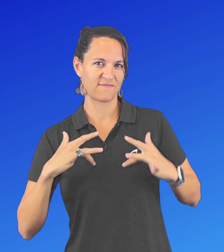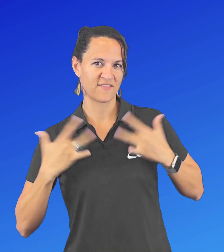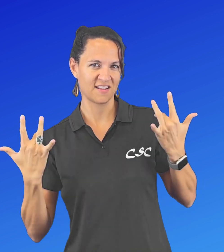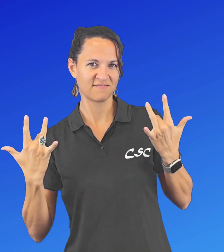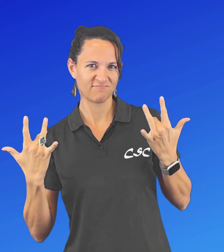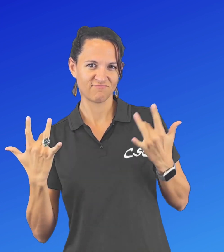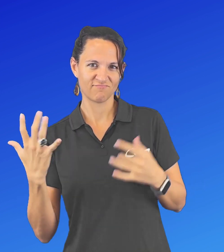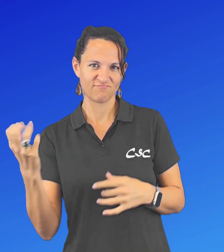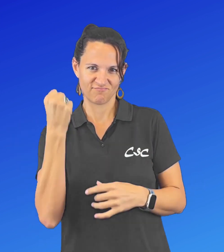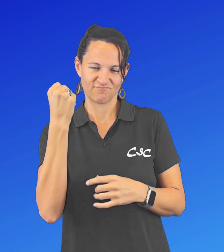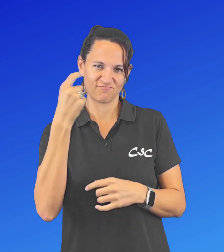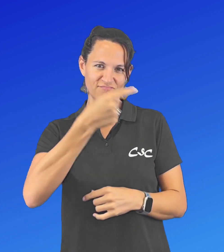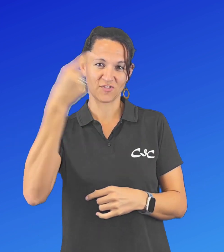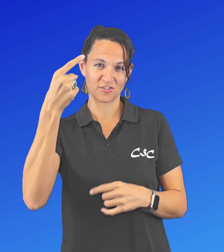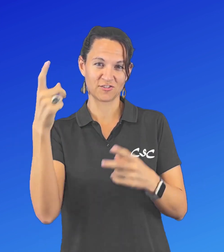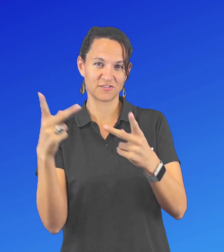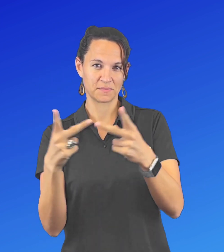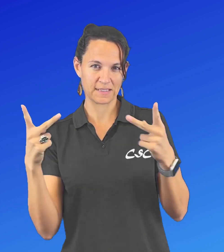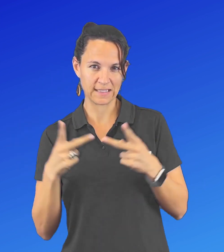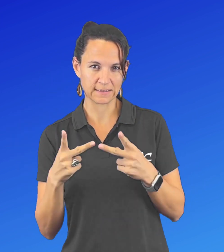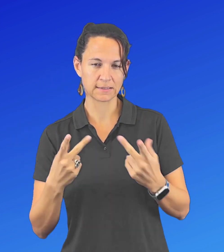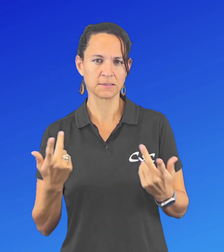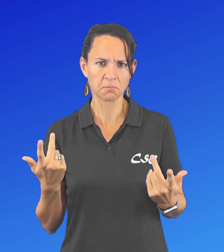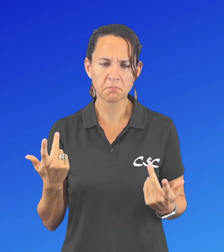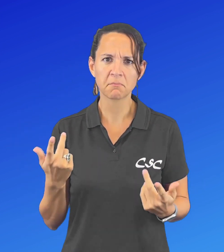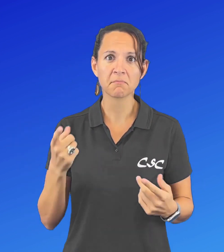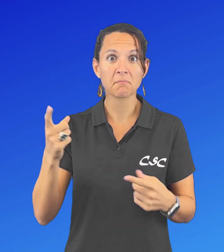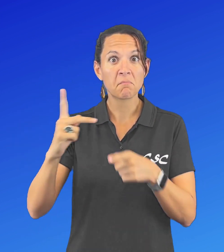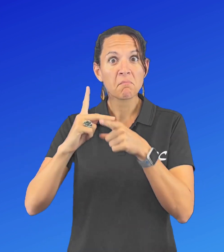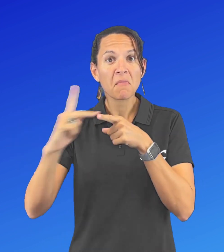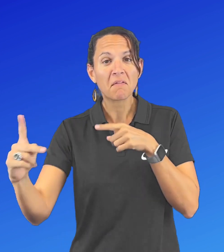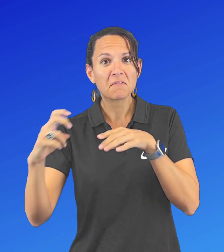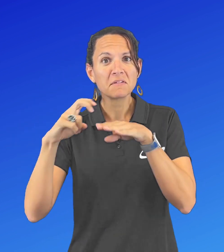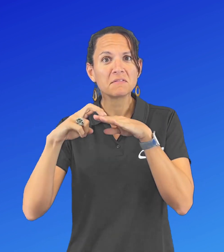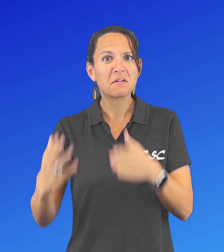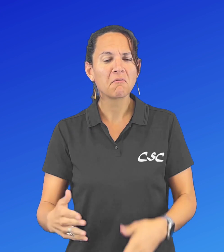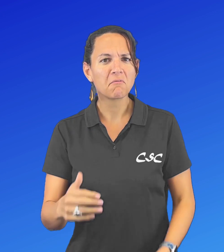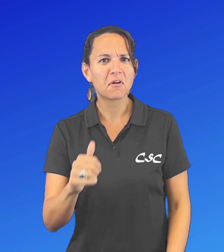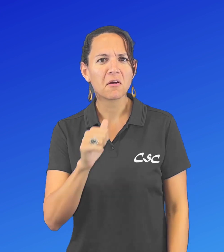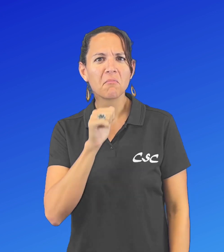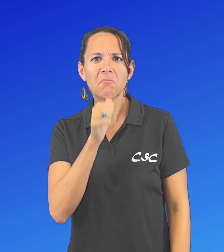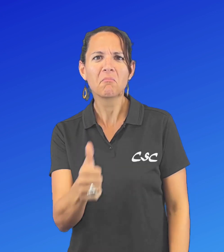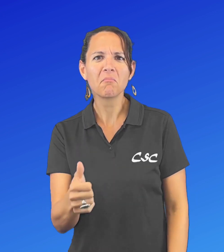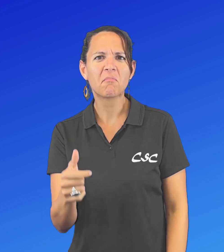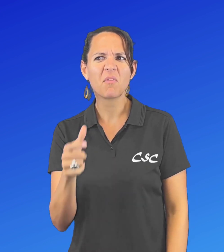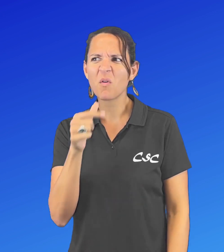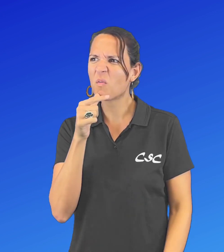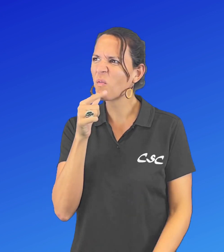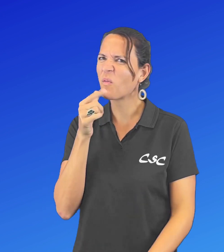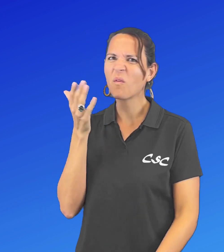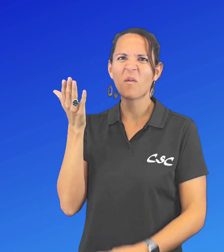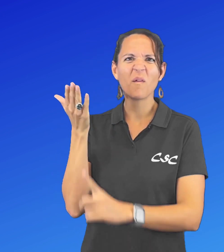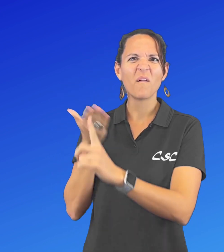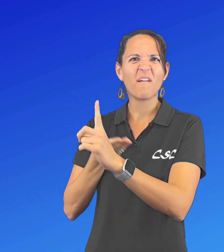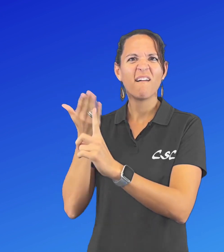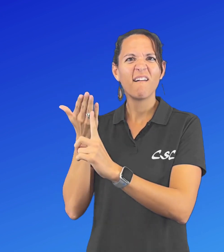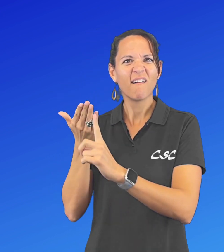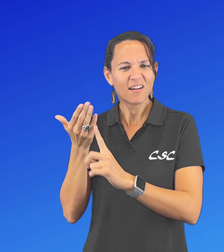He got first place. He is not a professional surfer. He is a lifeguard and